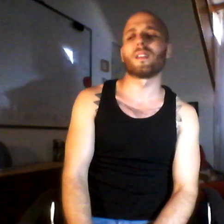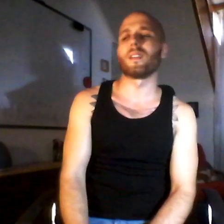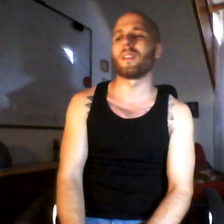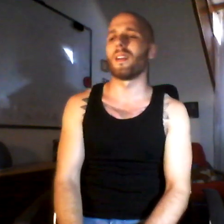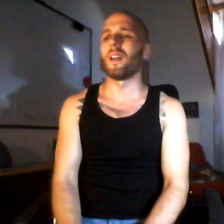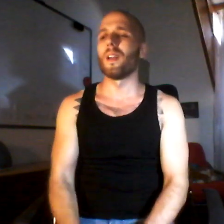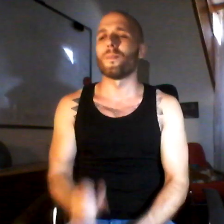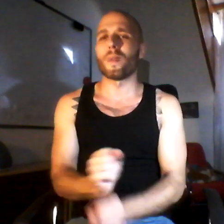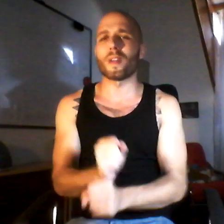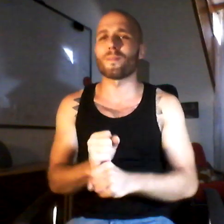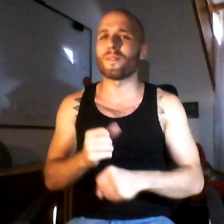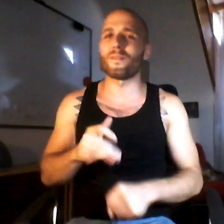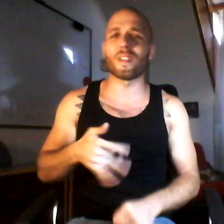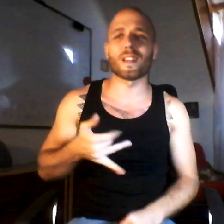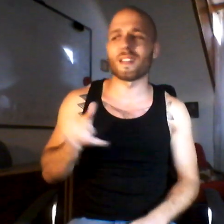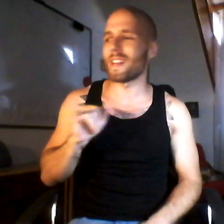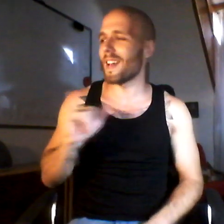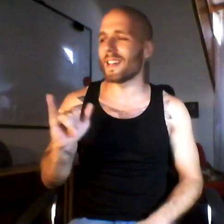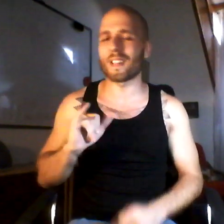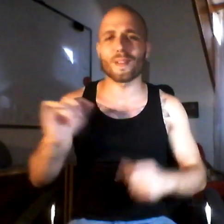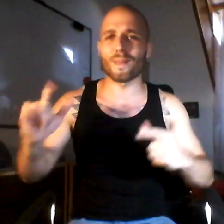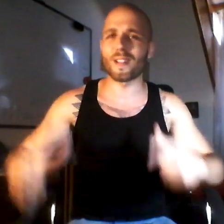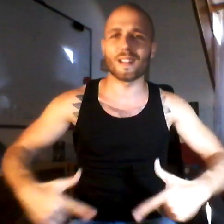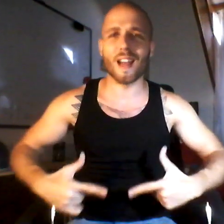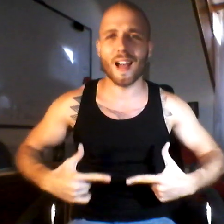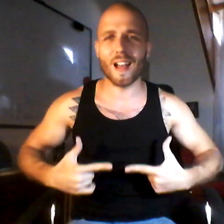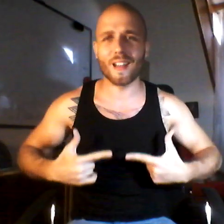You make me feel like I'm alive